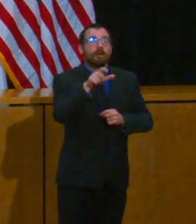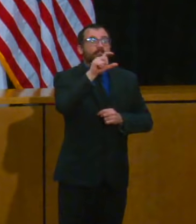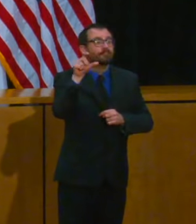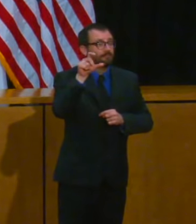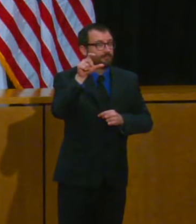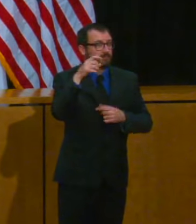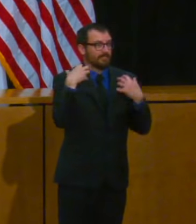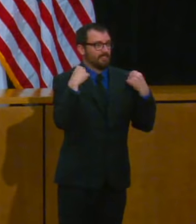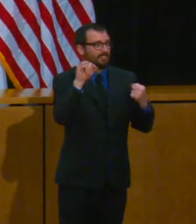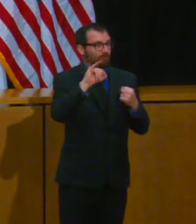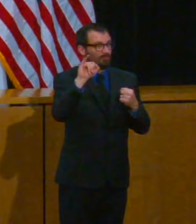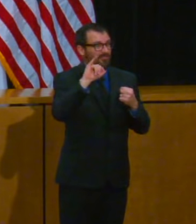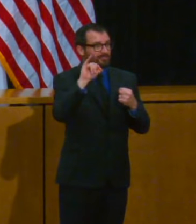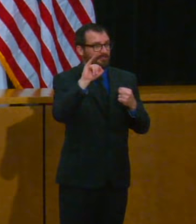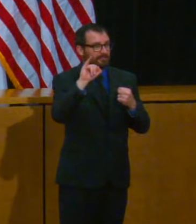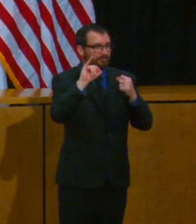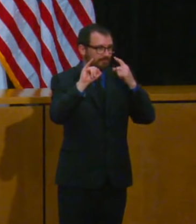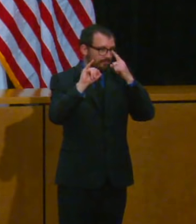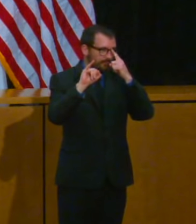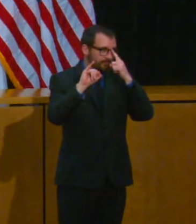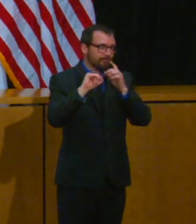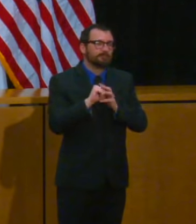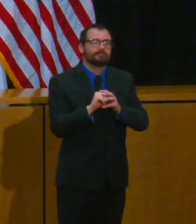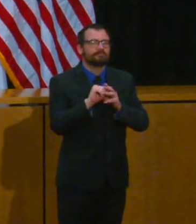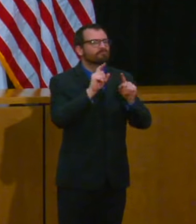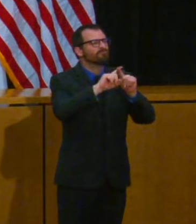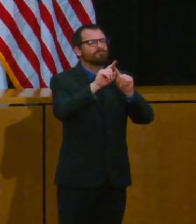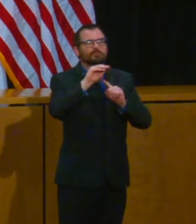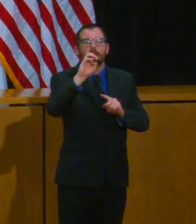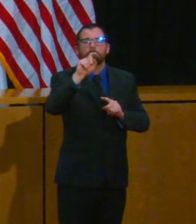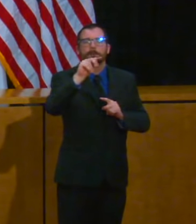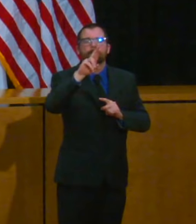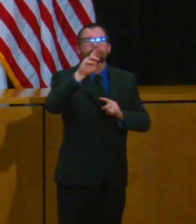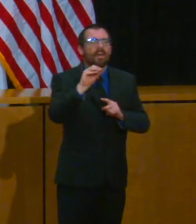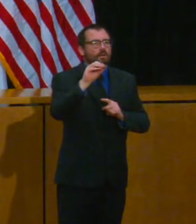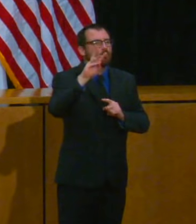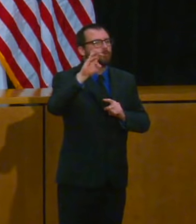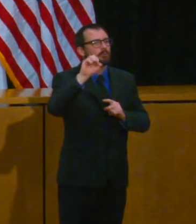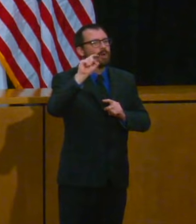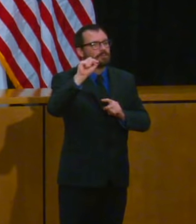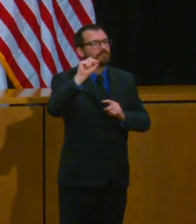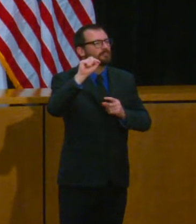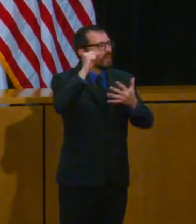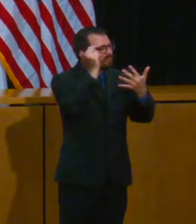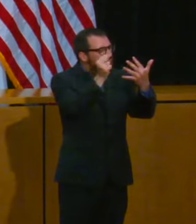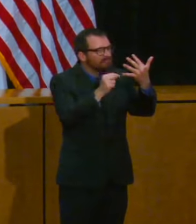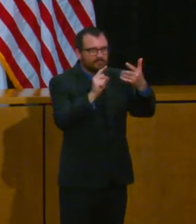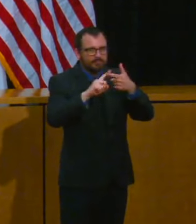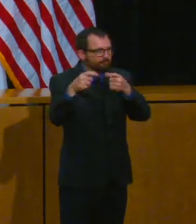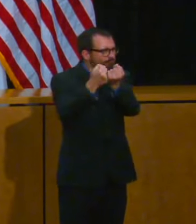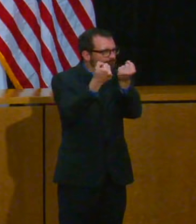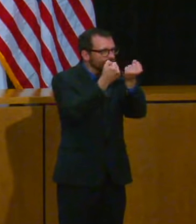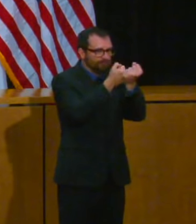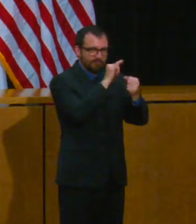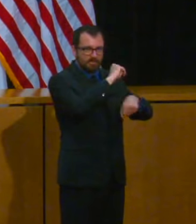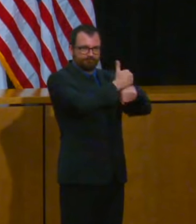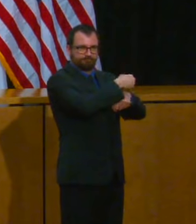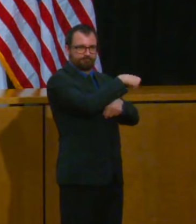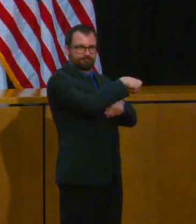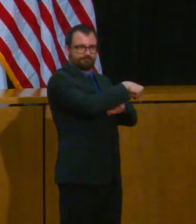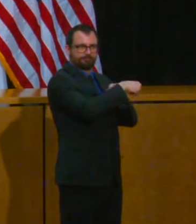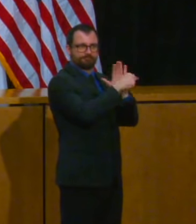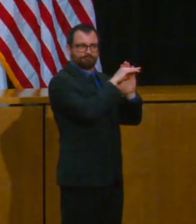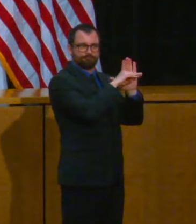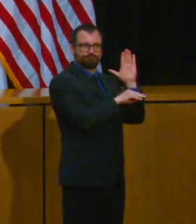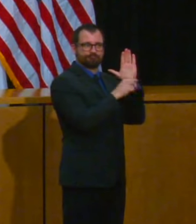Metro West Health Foundation the website is Massachusetts.networkofcare.org